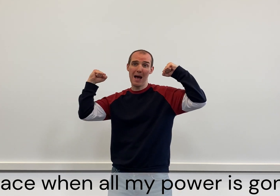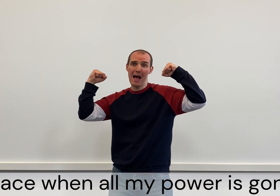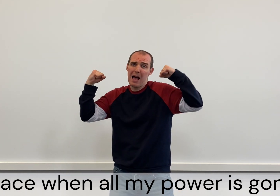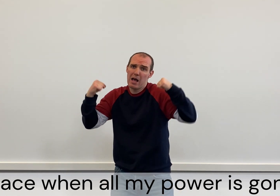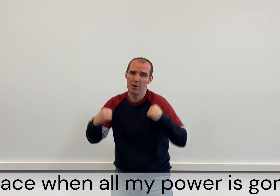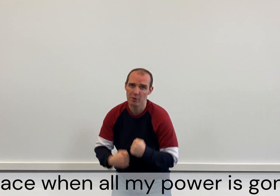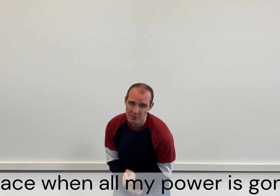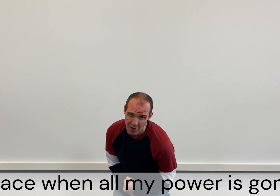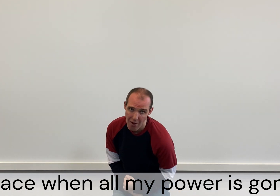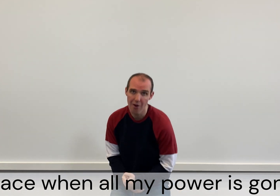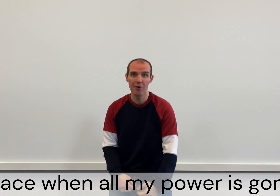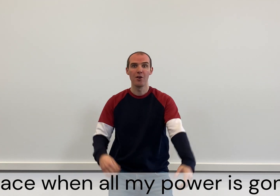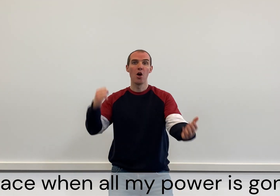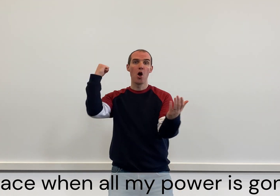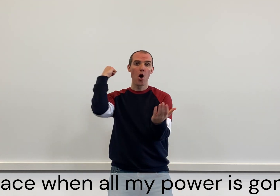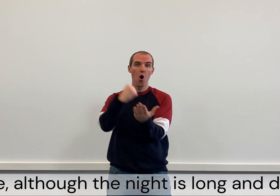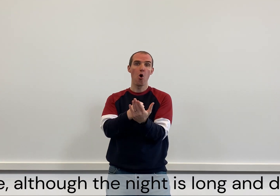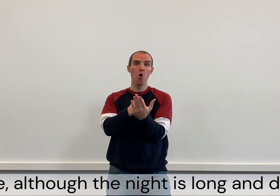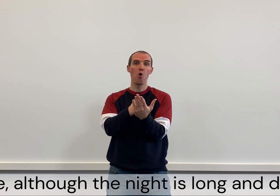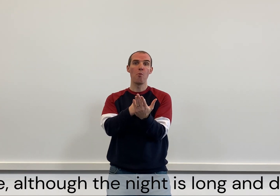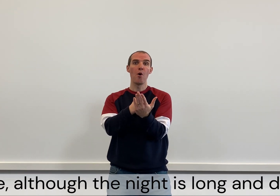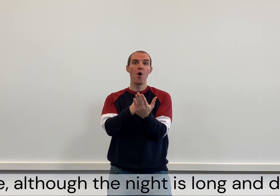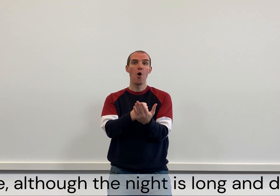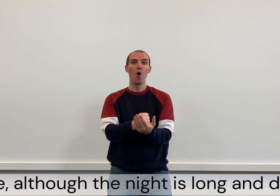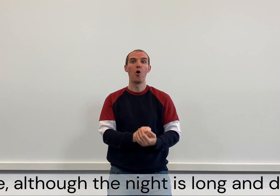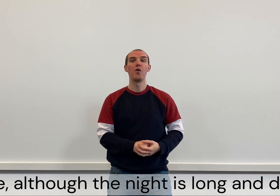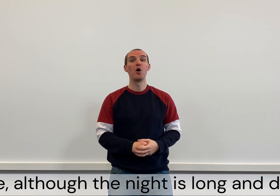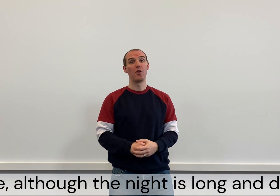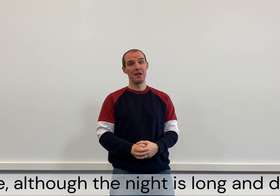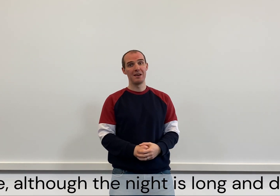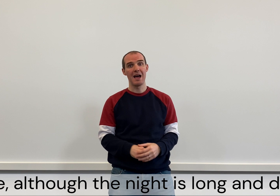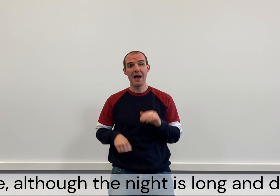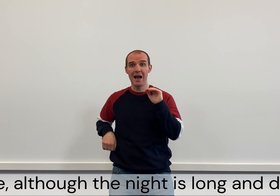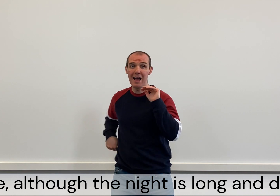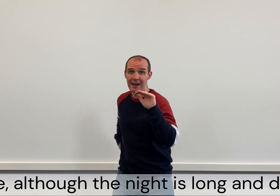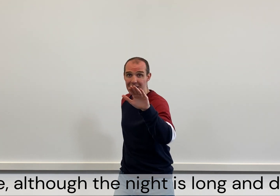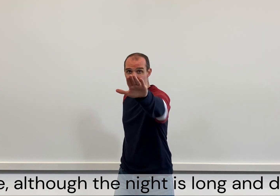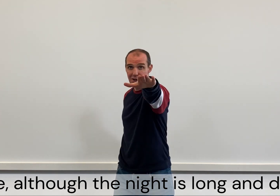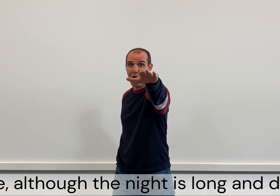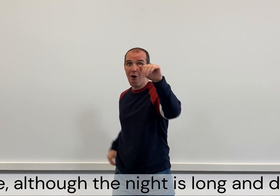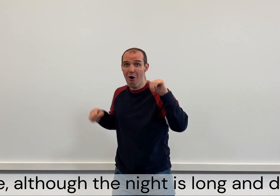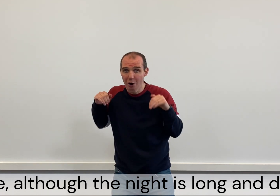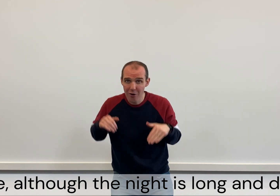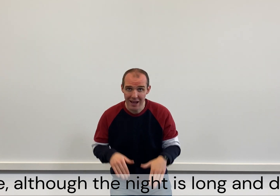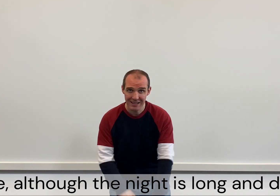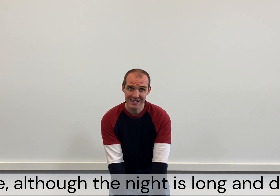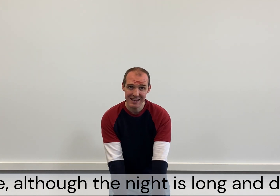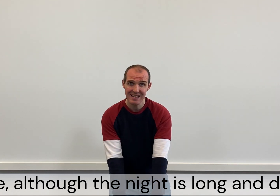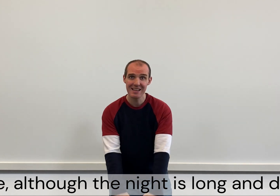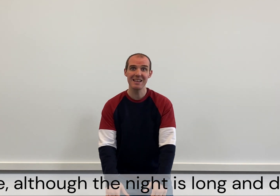power is gone. Oh, although the night is long and weak.